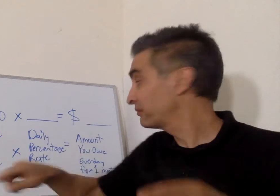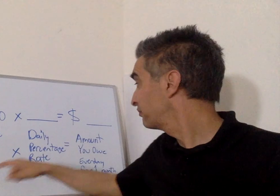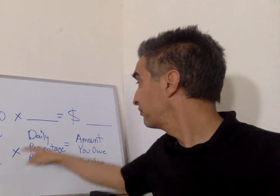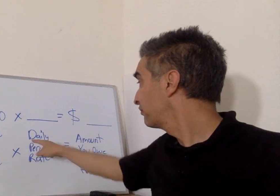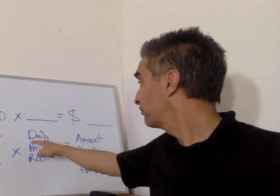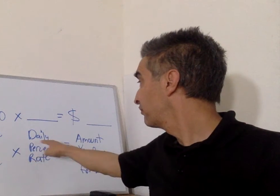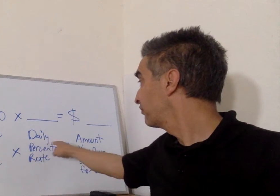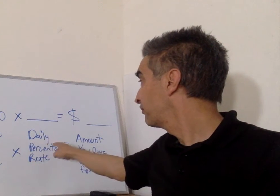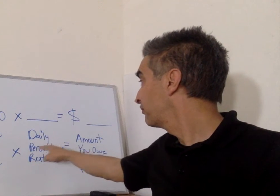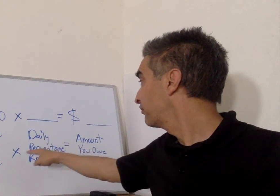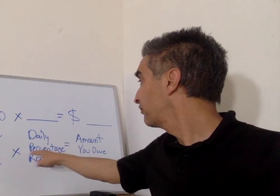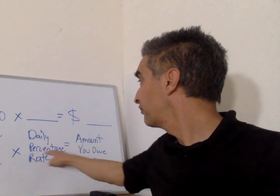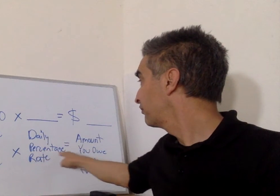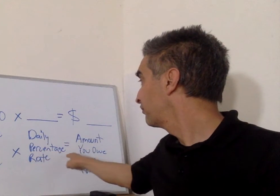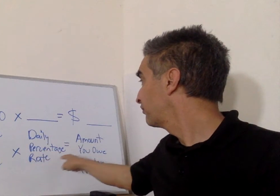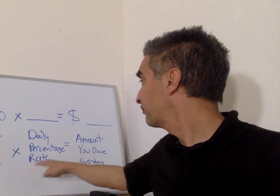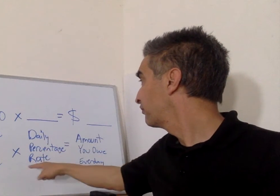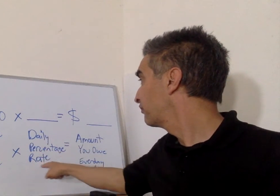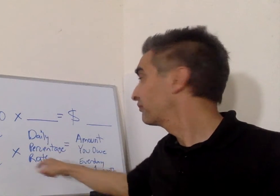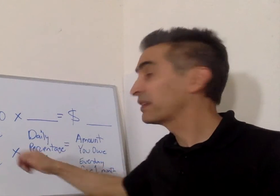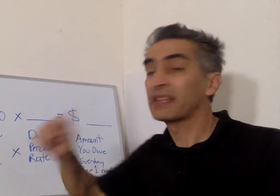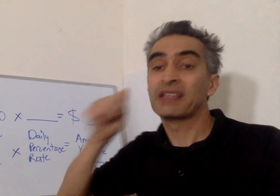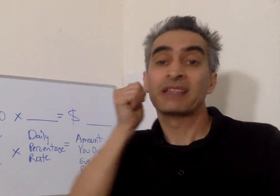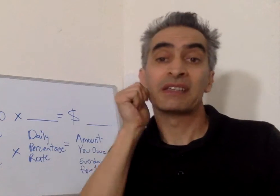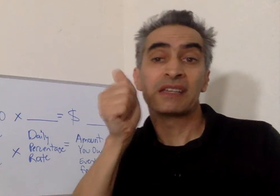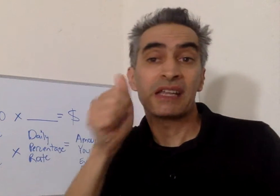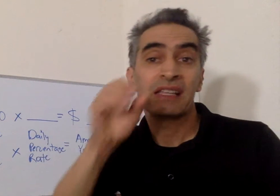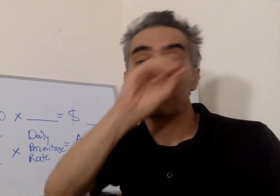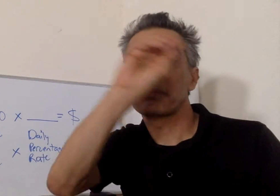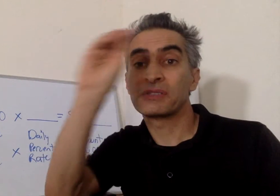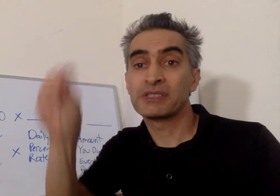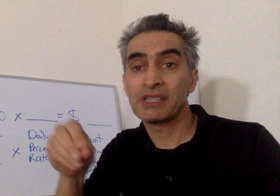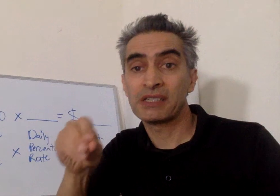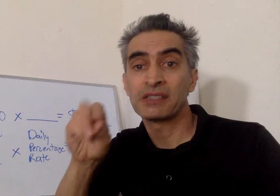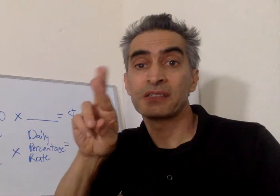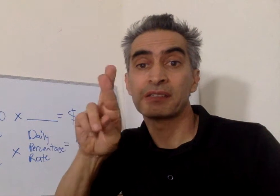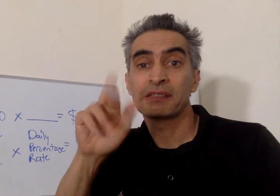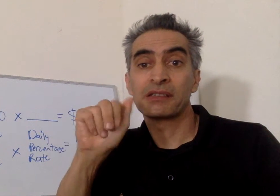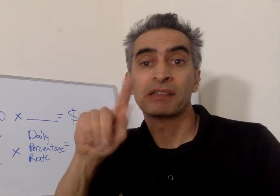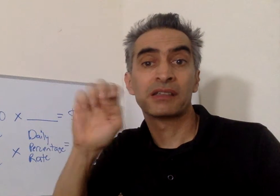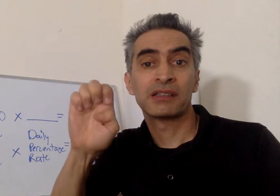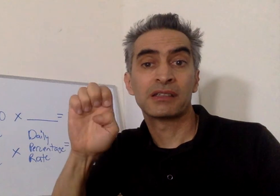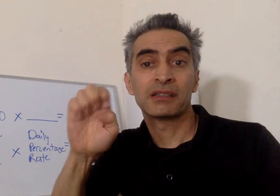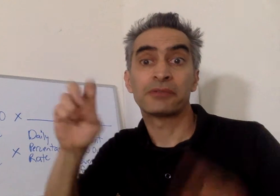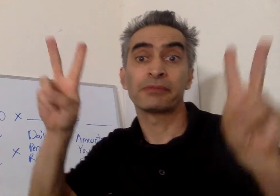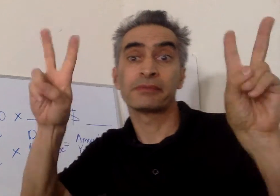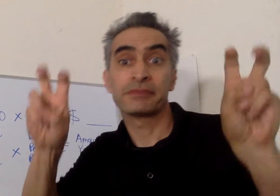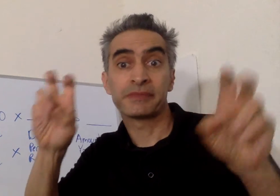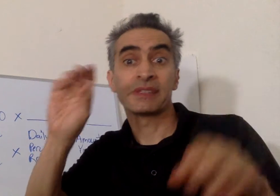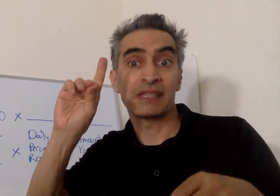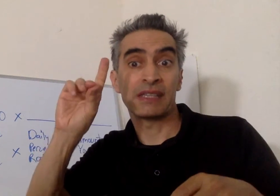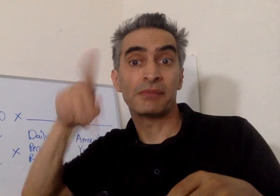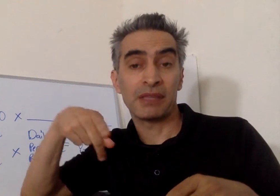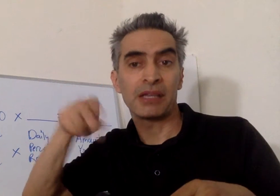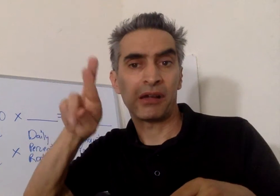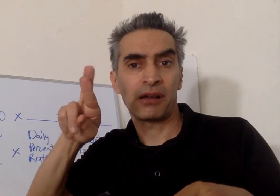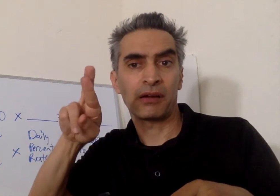and multiply it by the daily percentage rate also known as the DPR